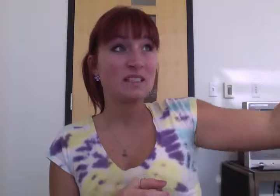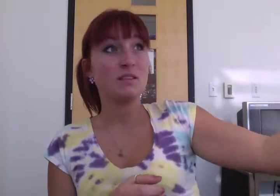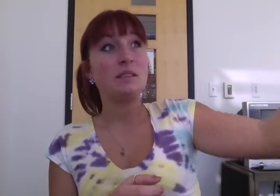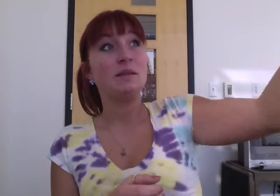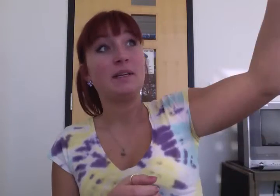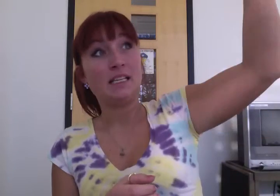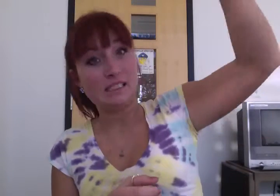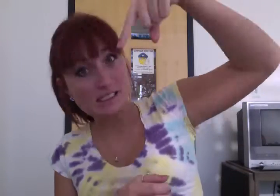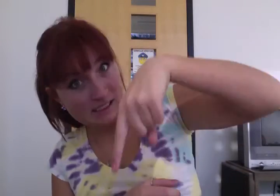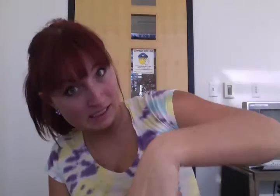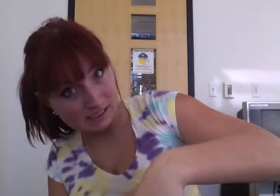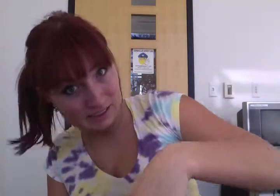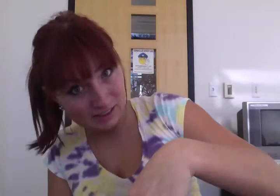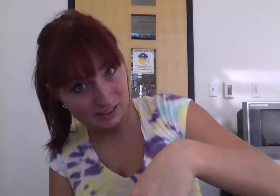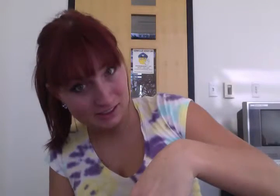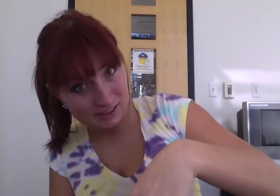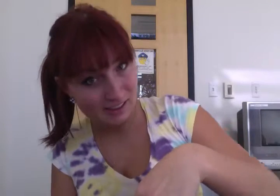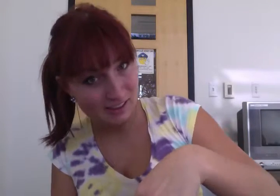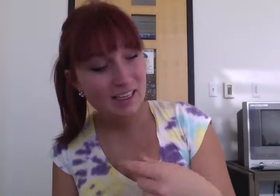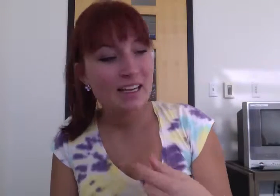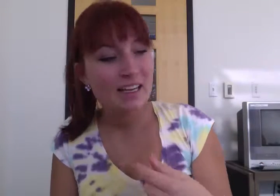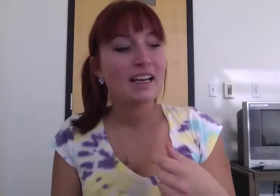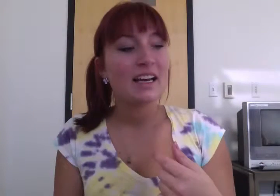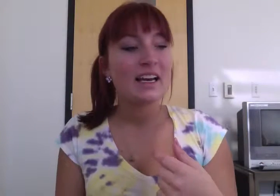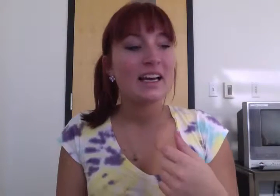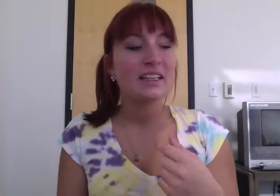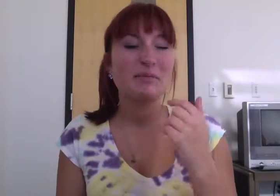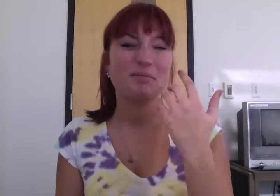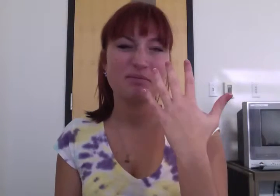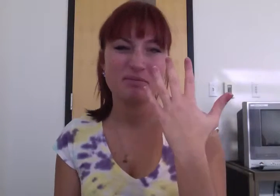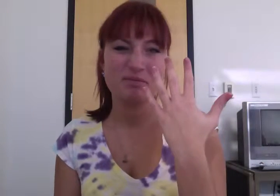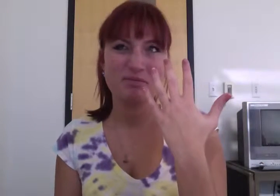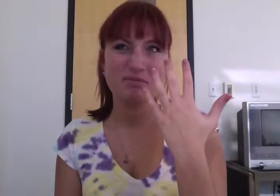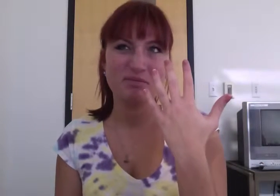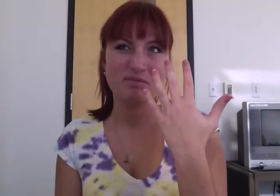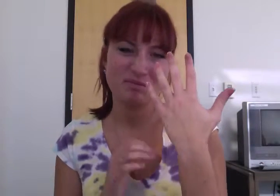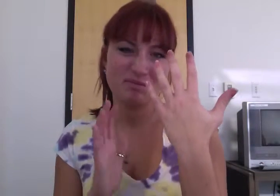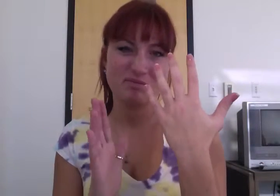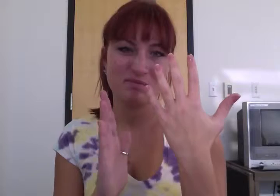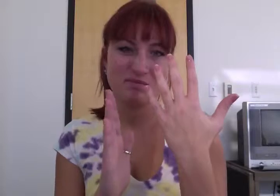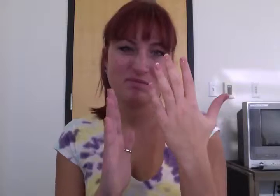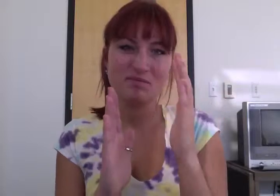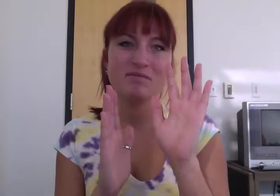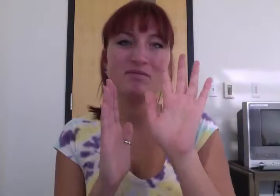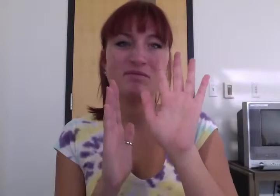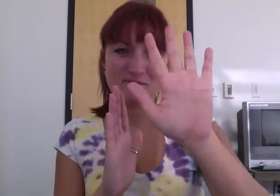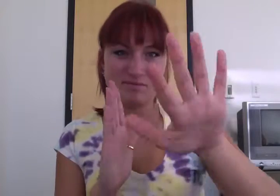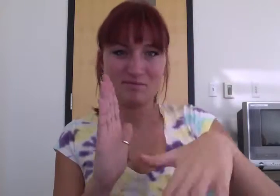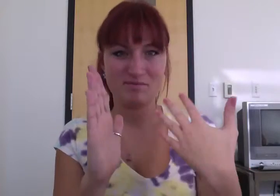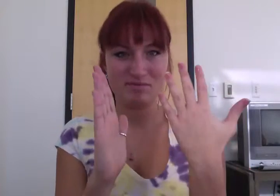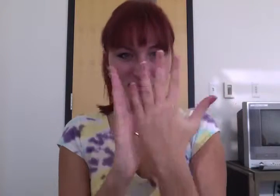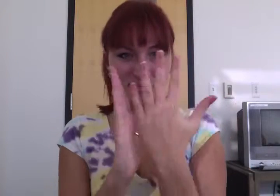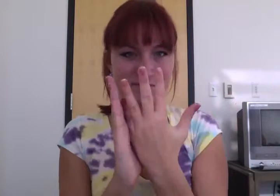Not really sure how to feel about me Something in the way you move